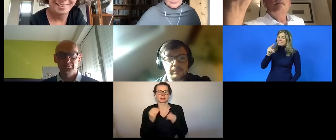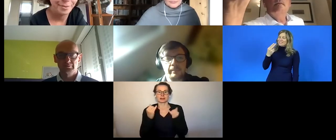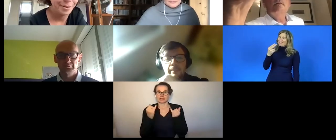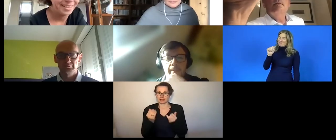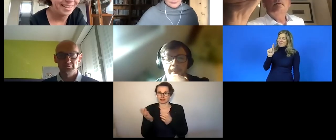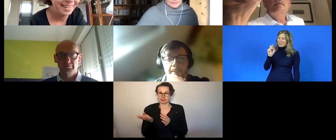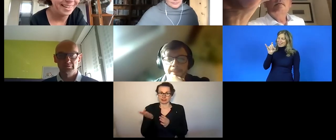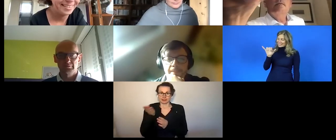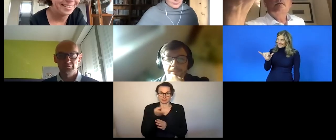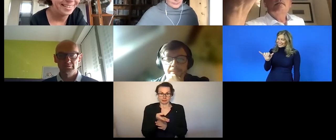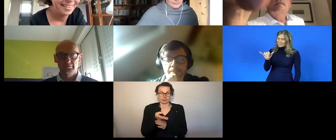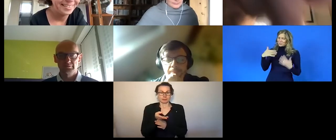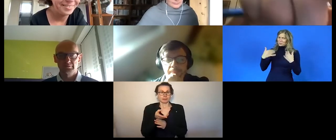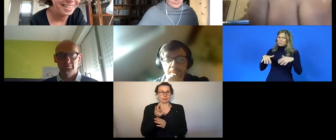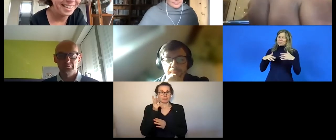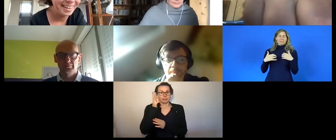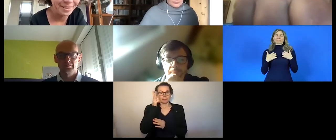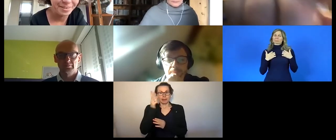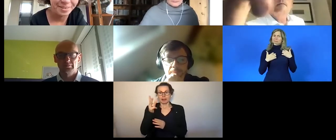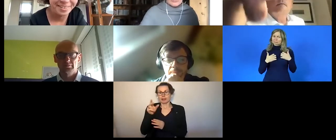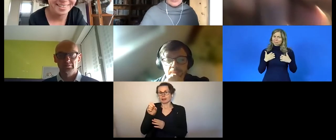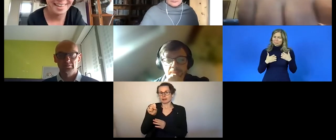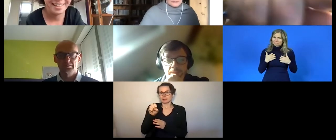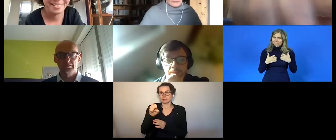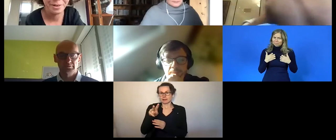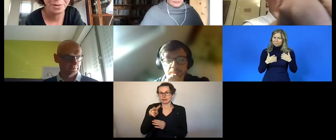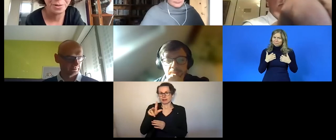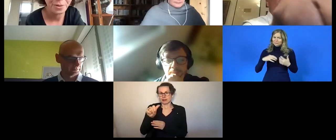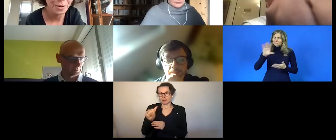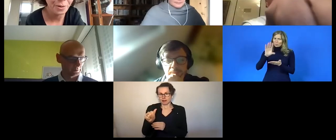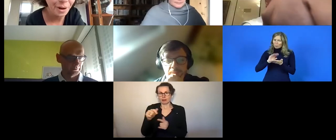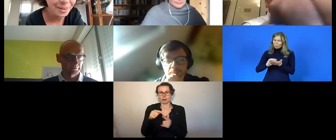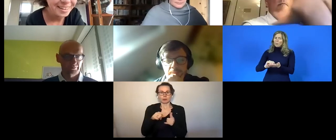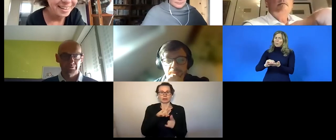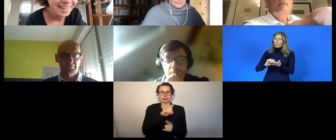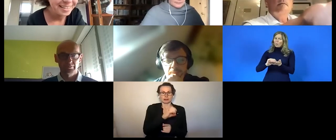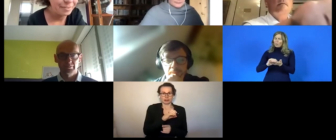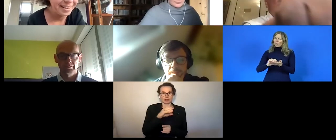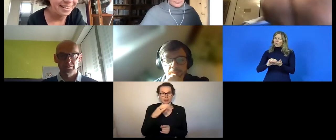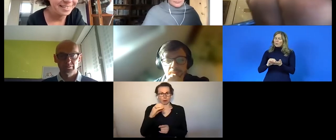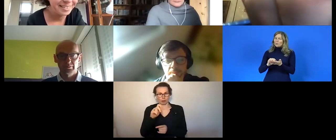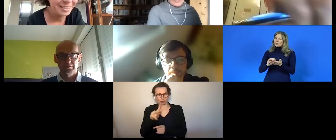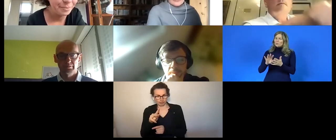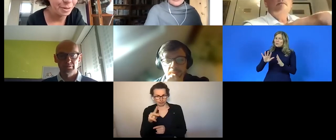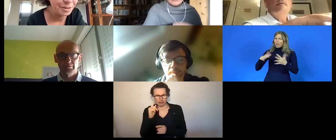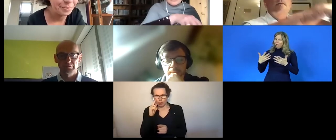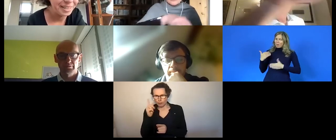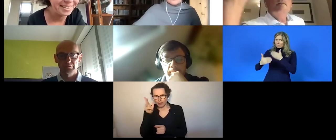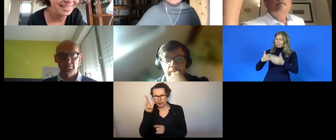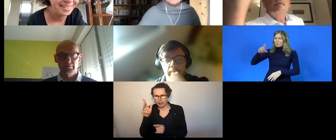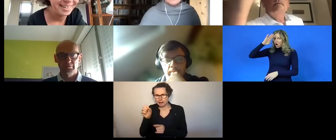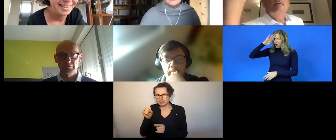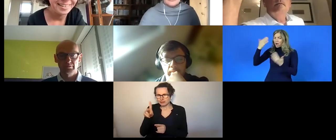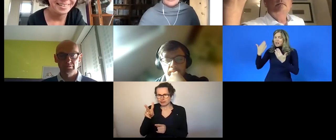um report on the situation in ireland and i would now like to pass the floor to